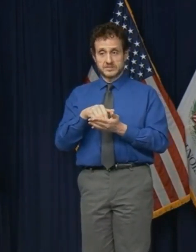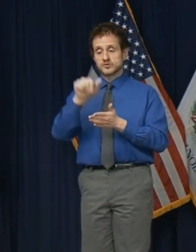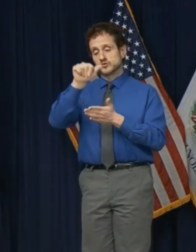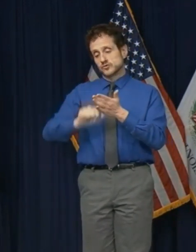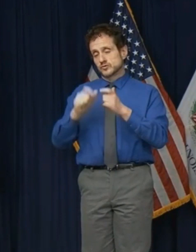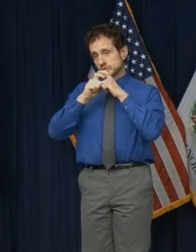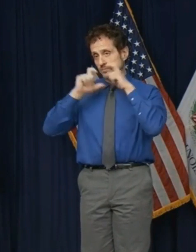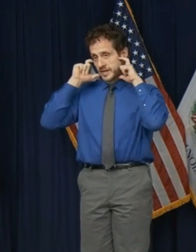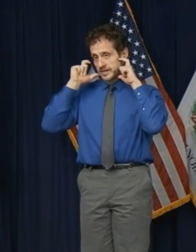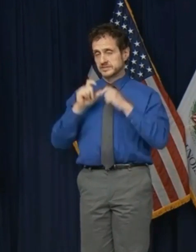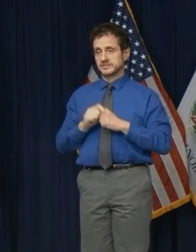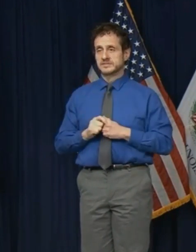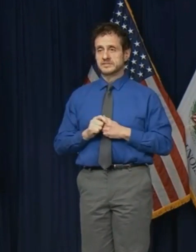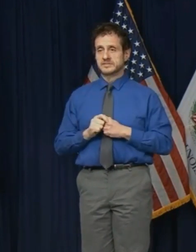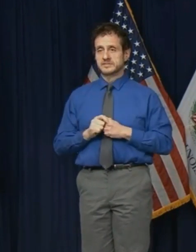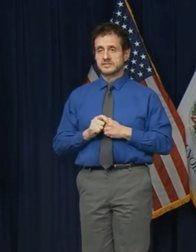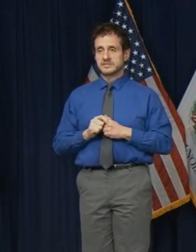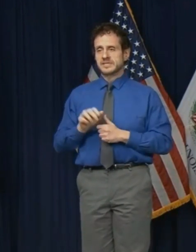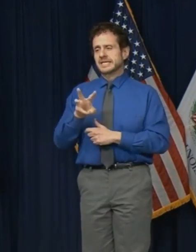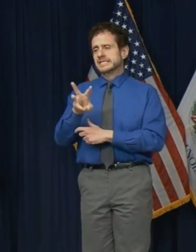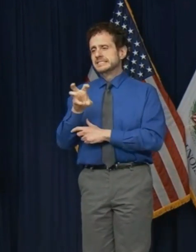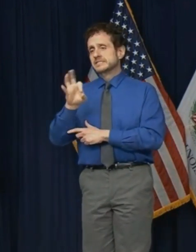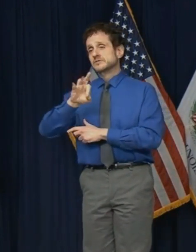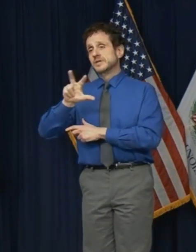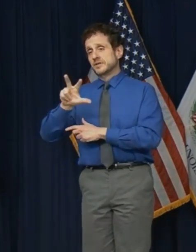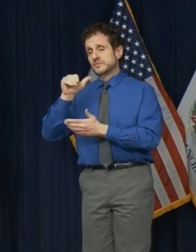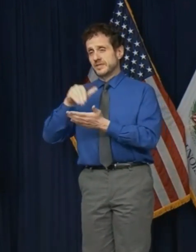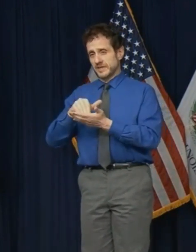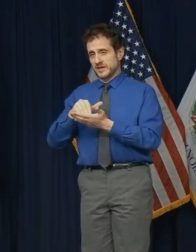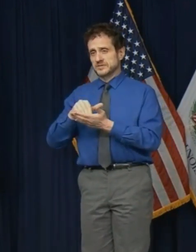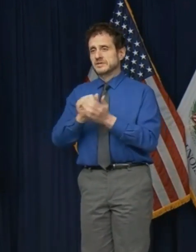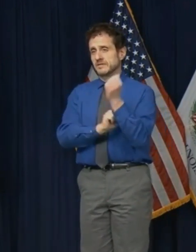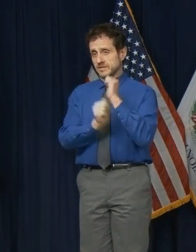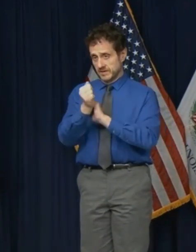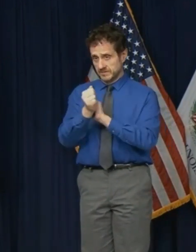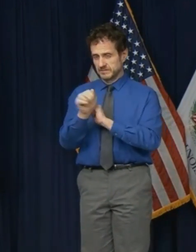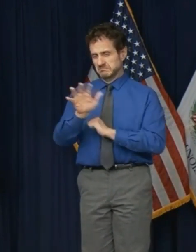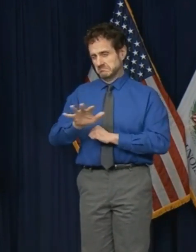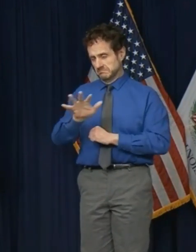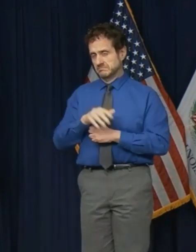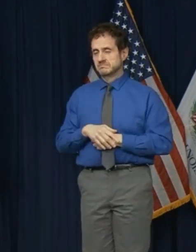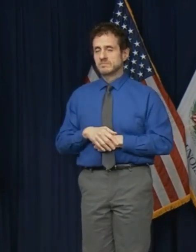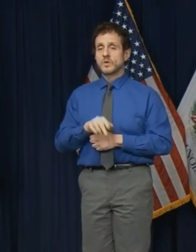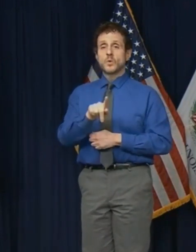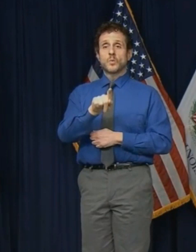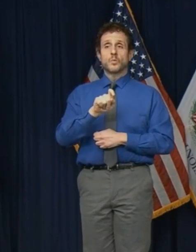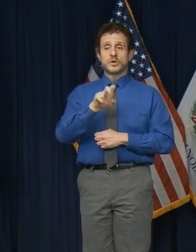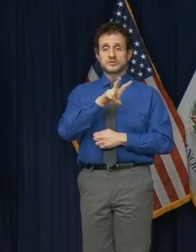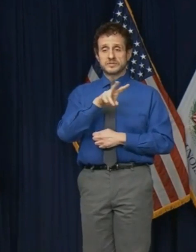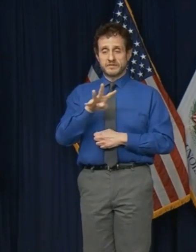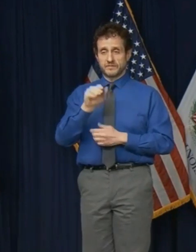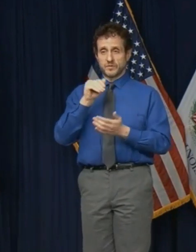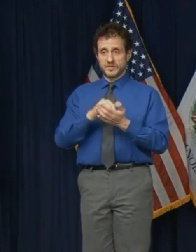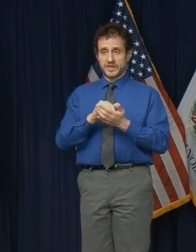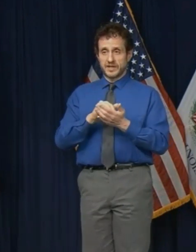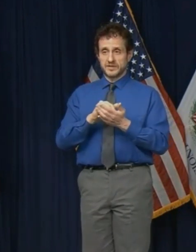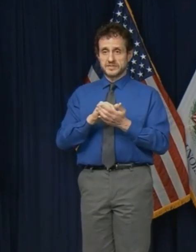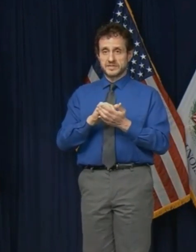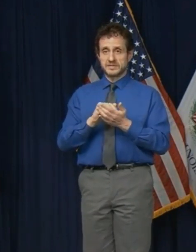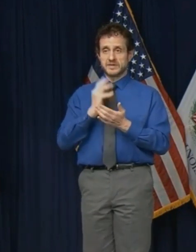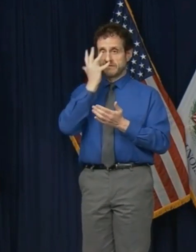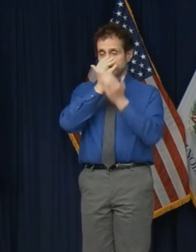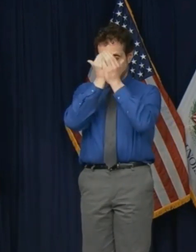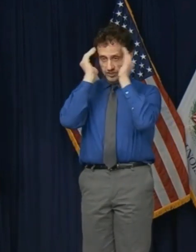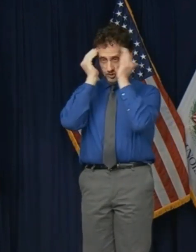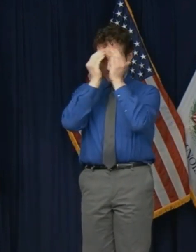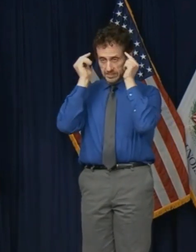masks, nearly 693,000 gloves, 174,000 face shields,